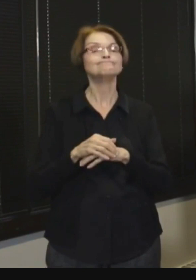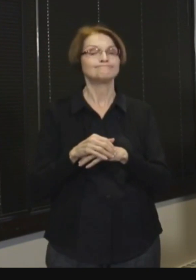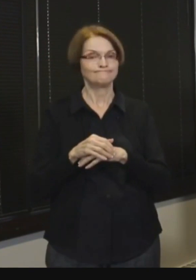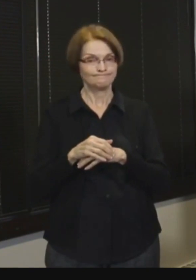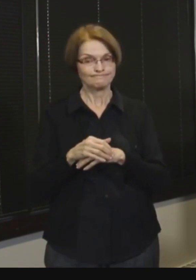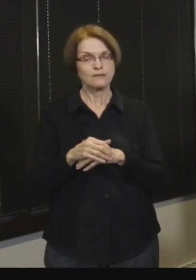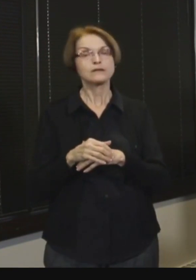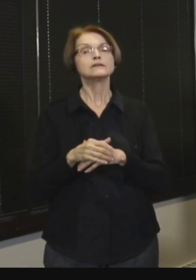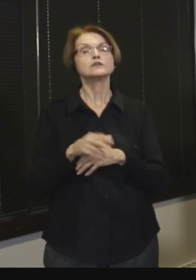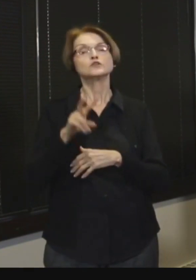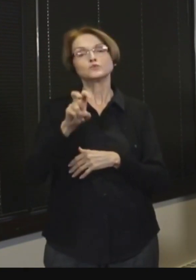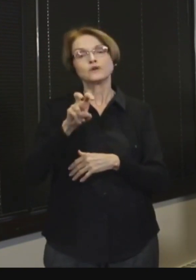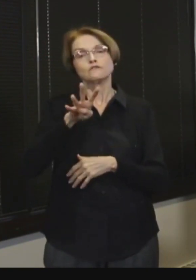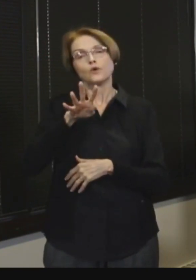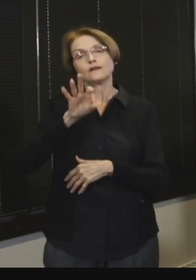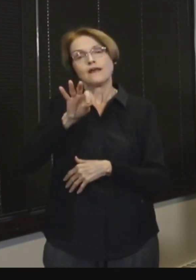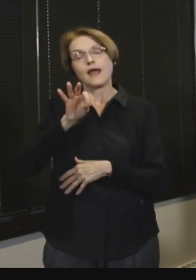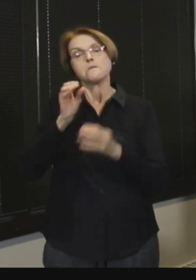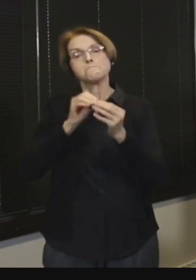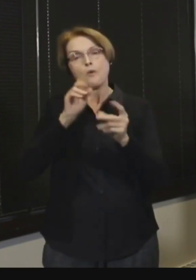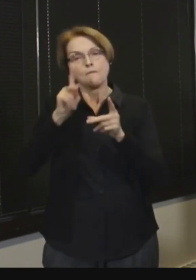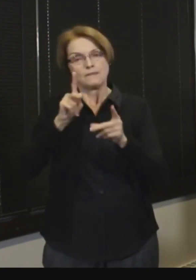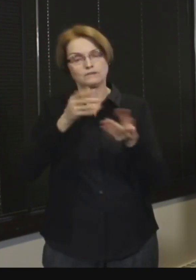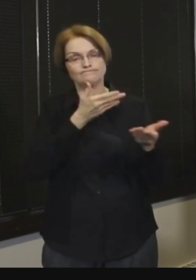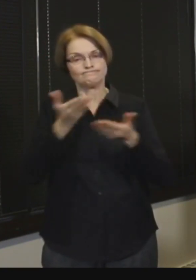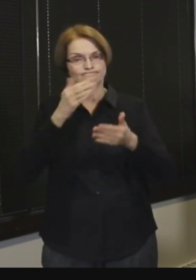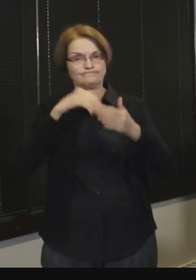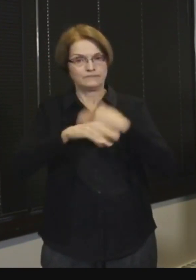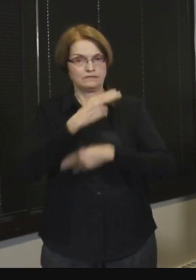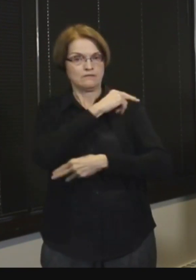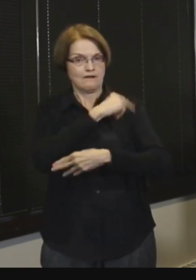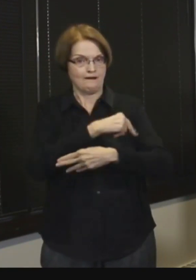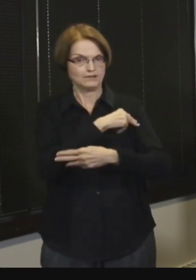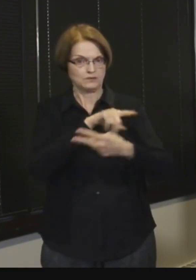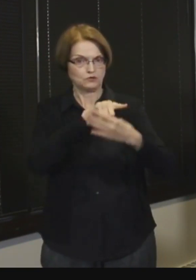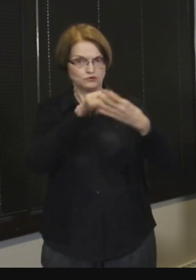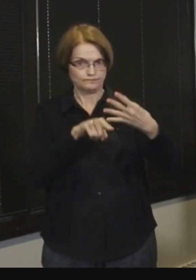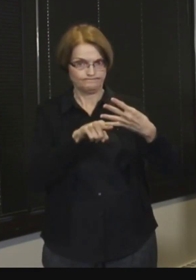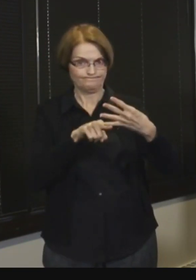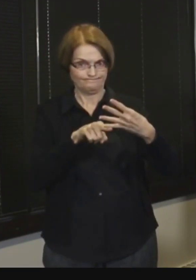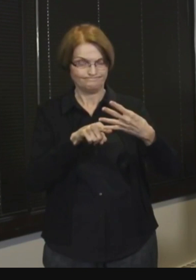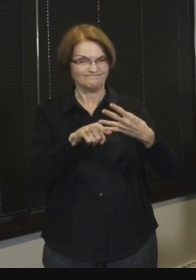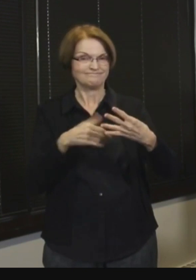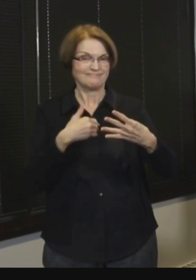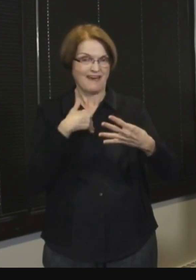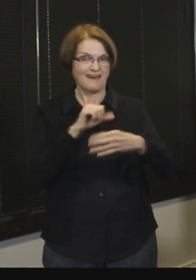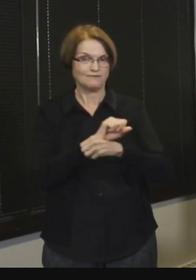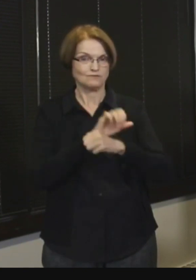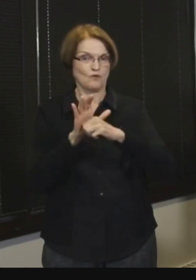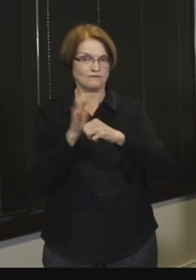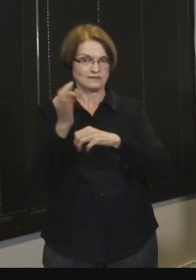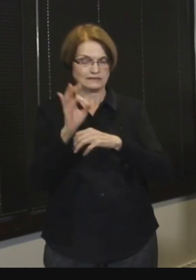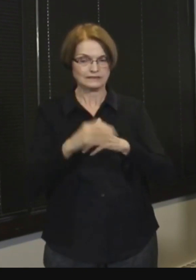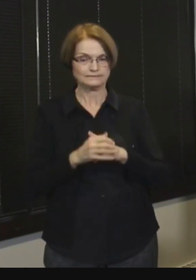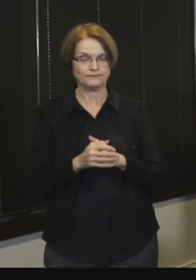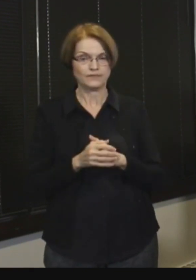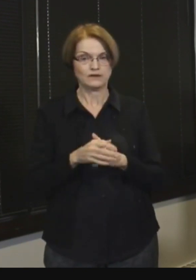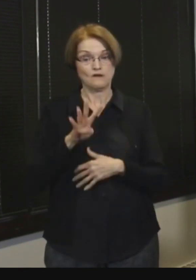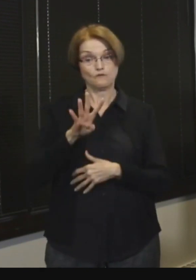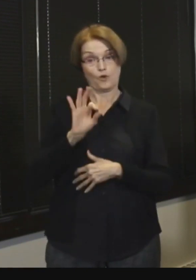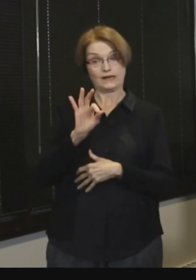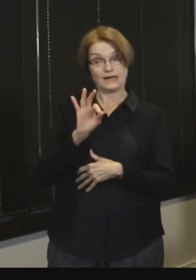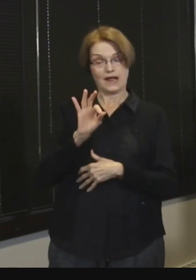249 patients have been admitted to Task Force Hospitals with COVID-19, and 49